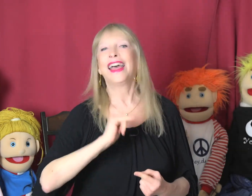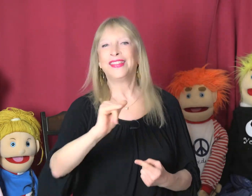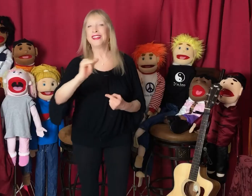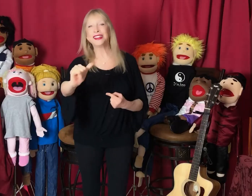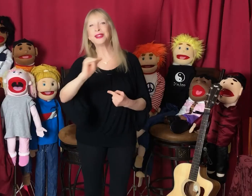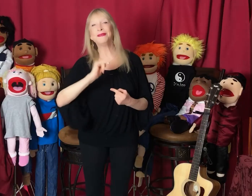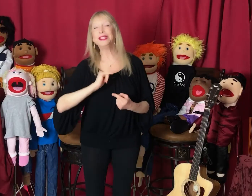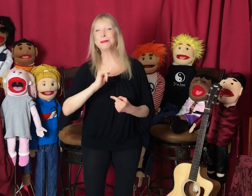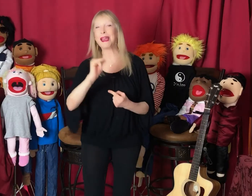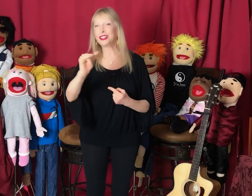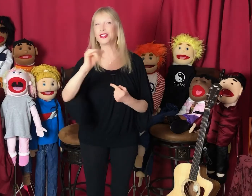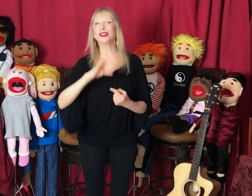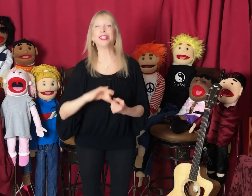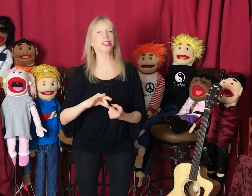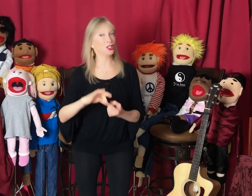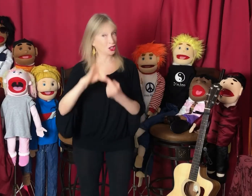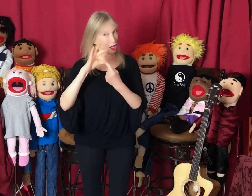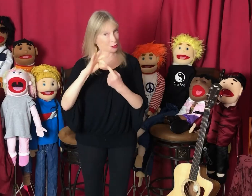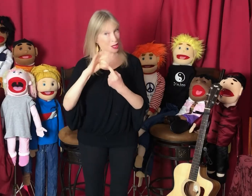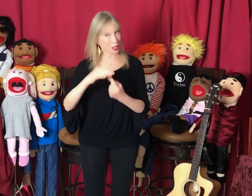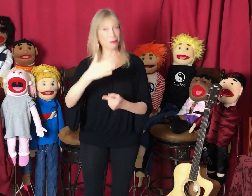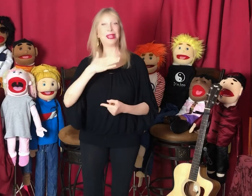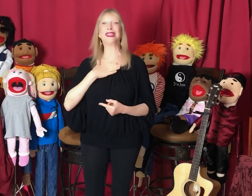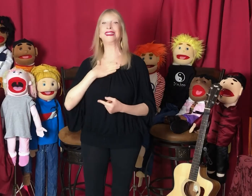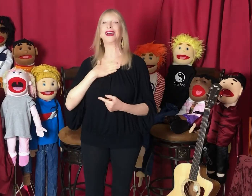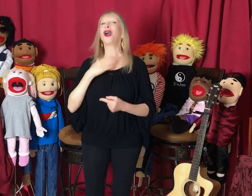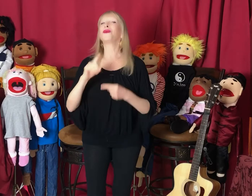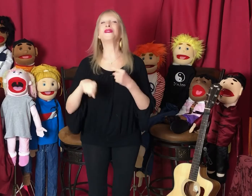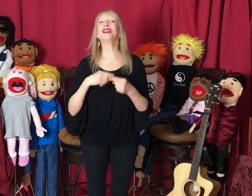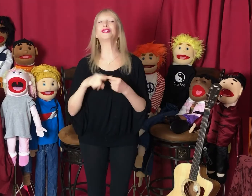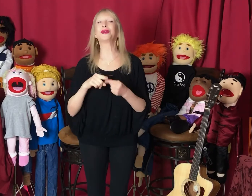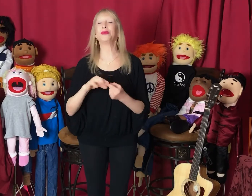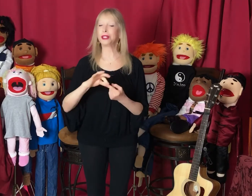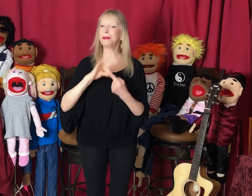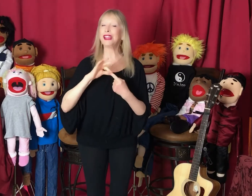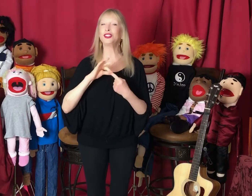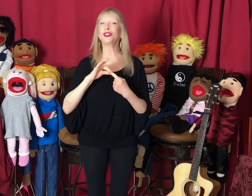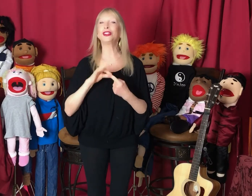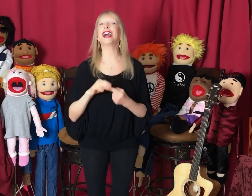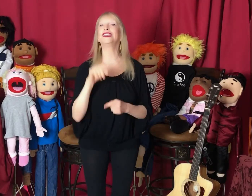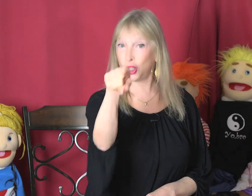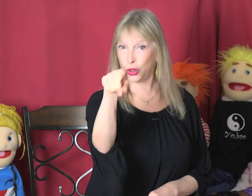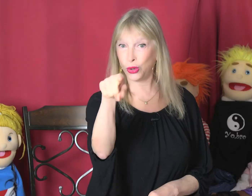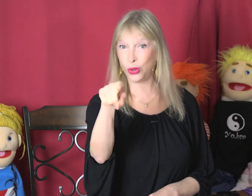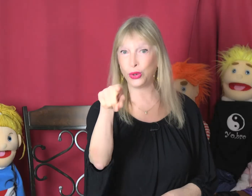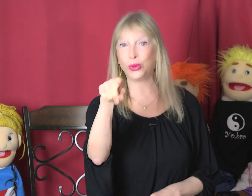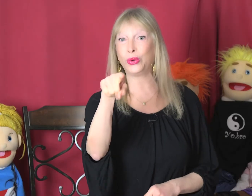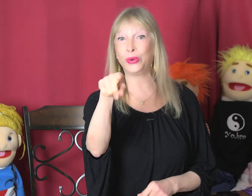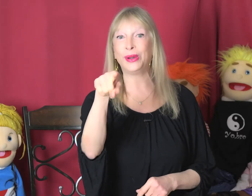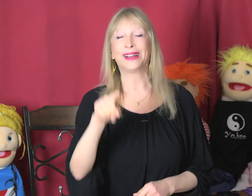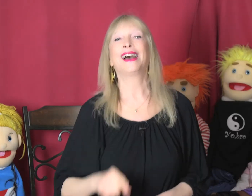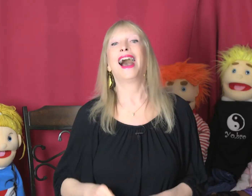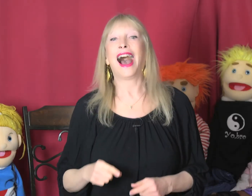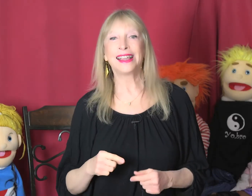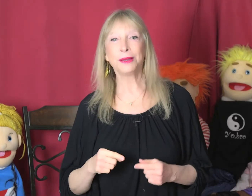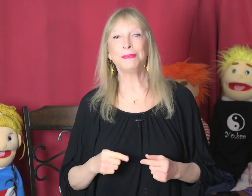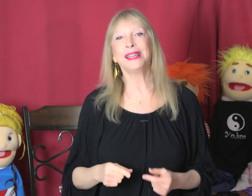There's something special in just being me. When there's someone special like you. I can be